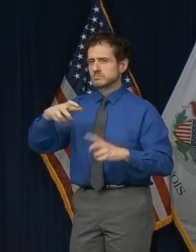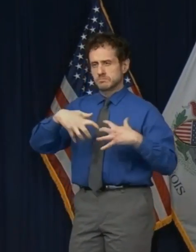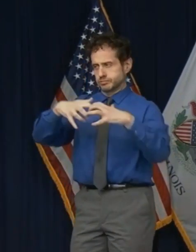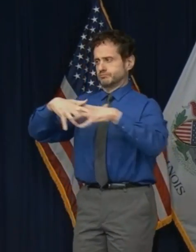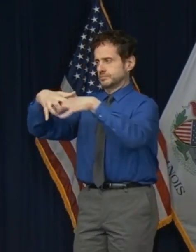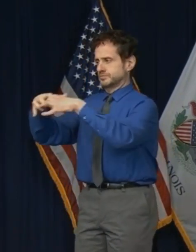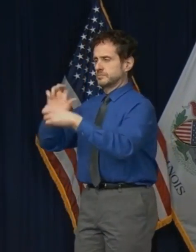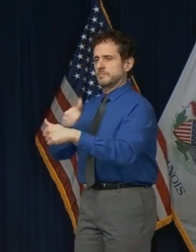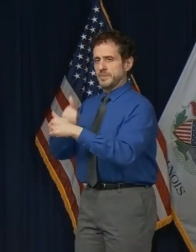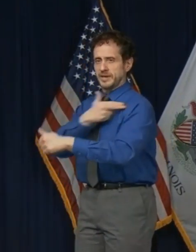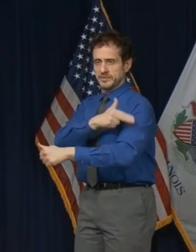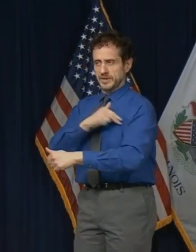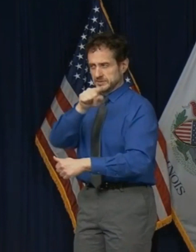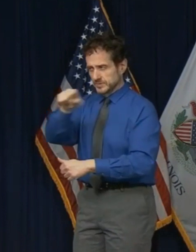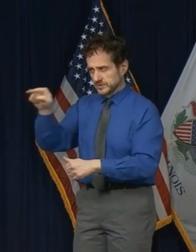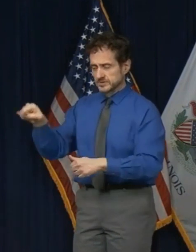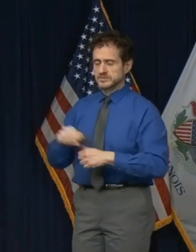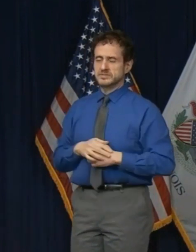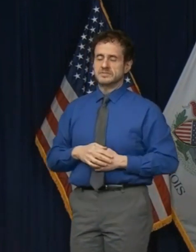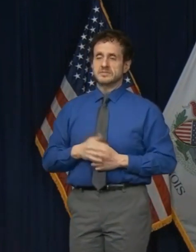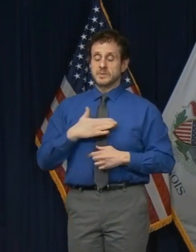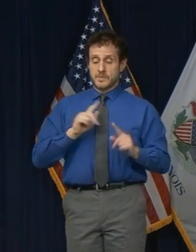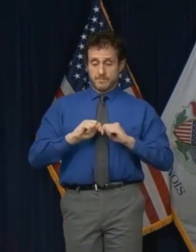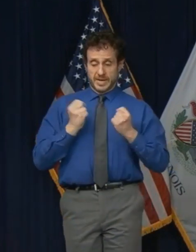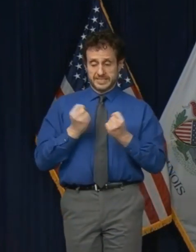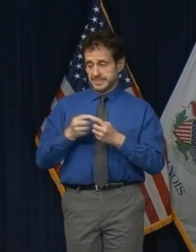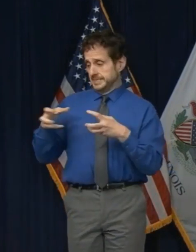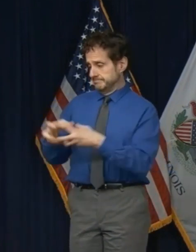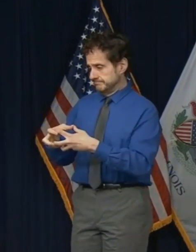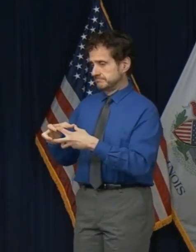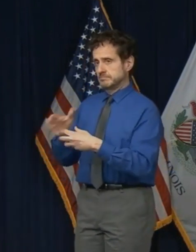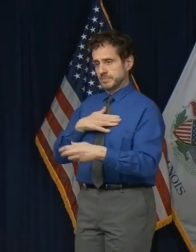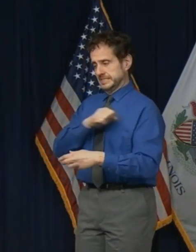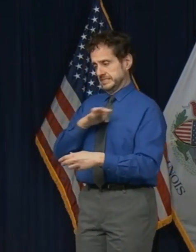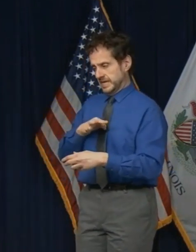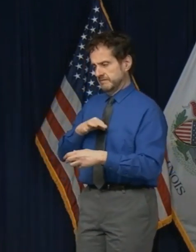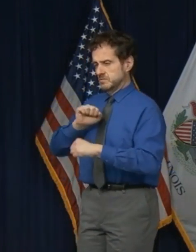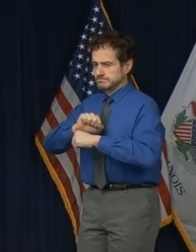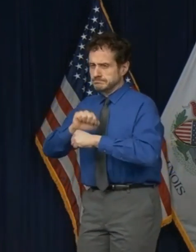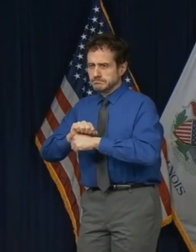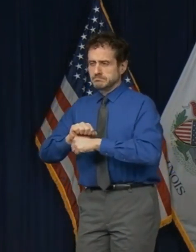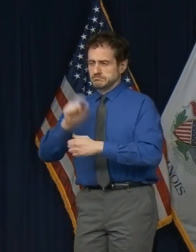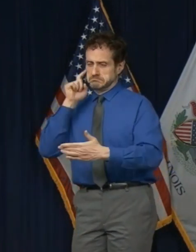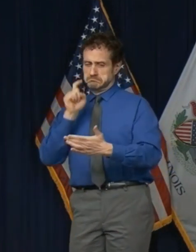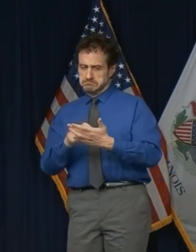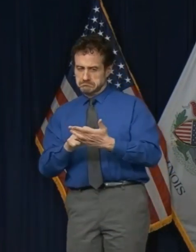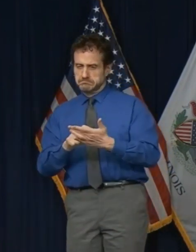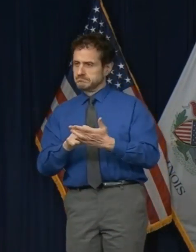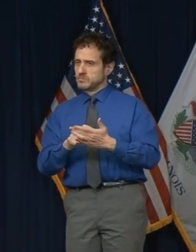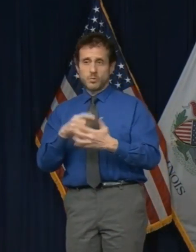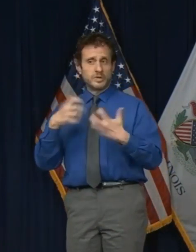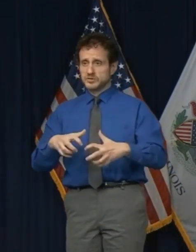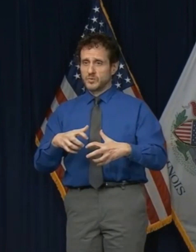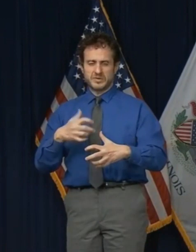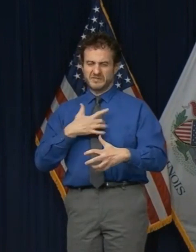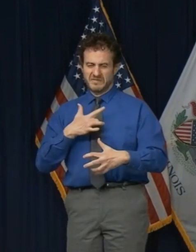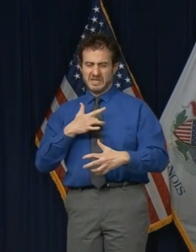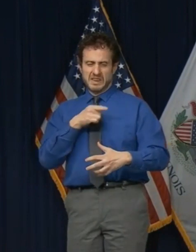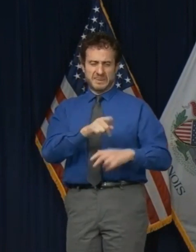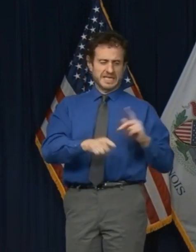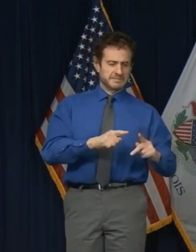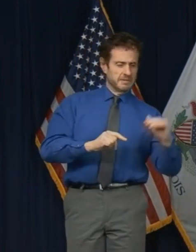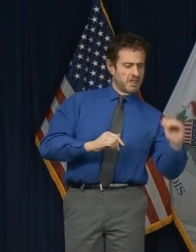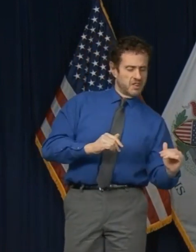My team and I are continuing to operate with our eyes trained on these disparities, because that is the only way